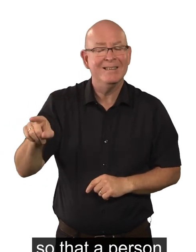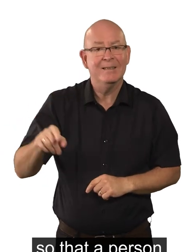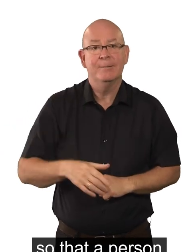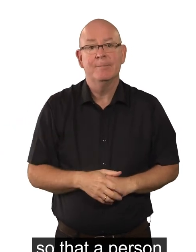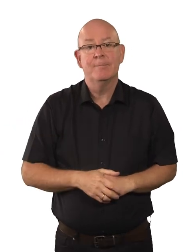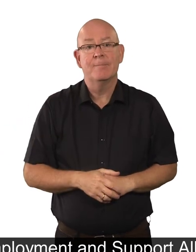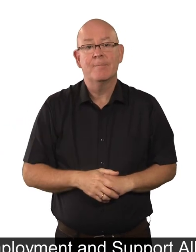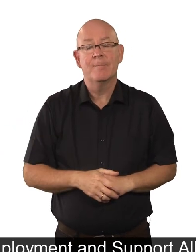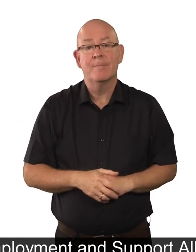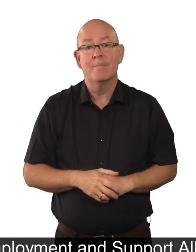they need.